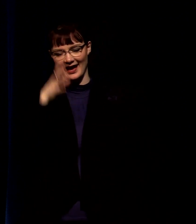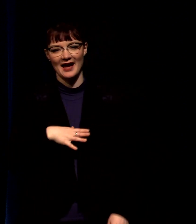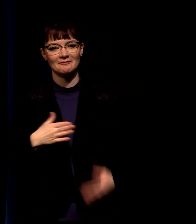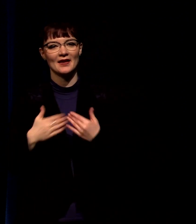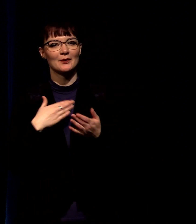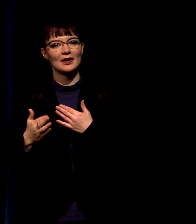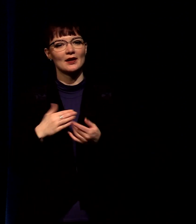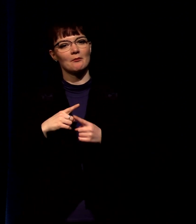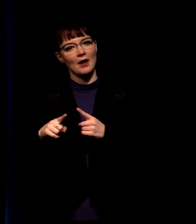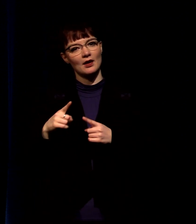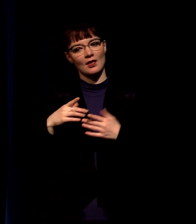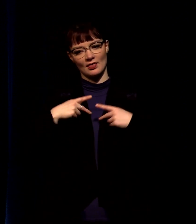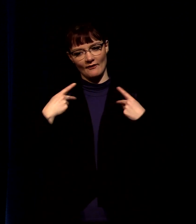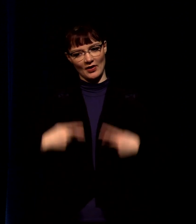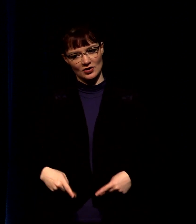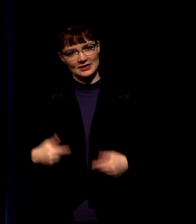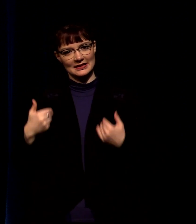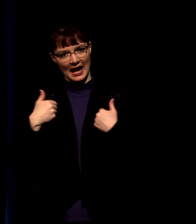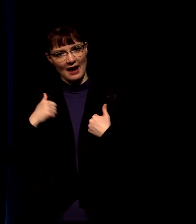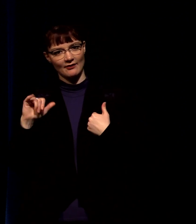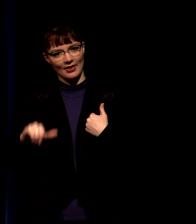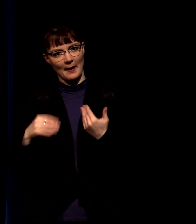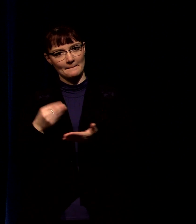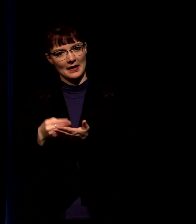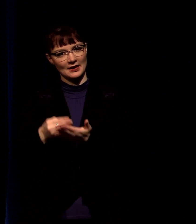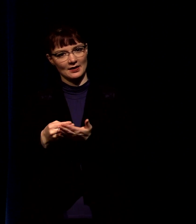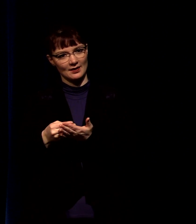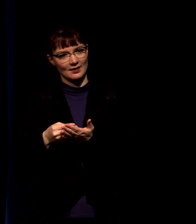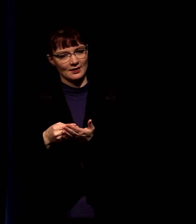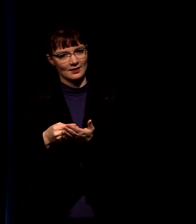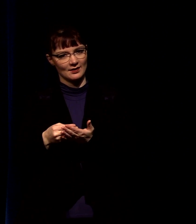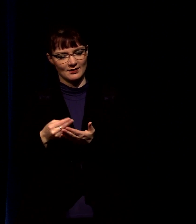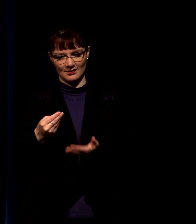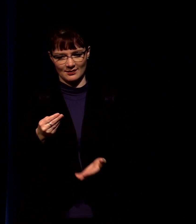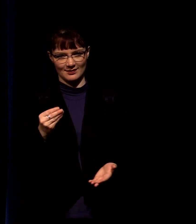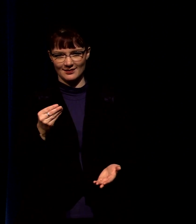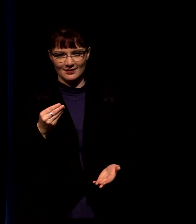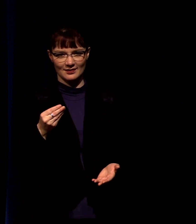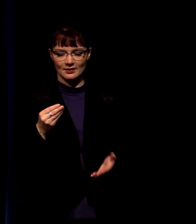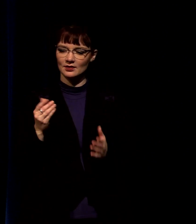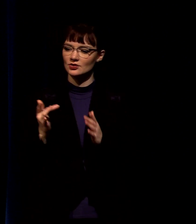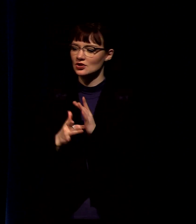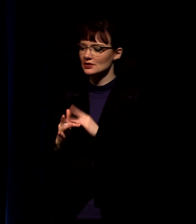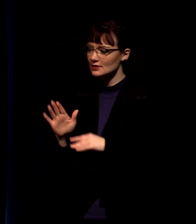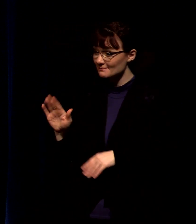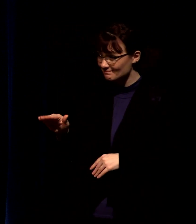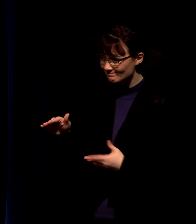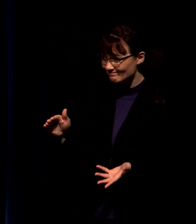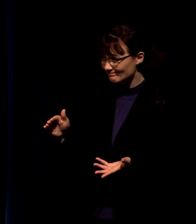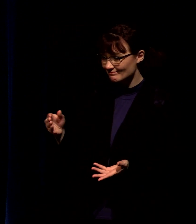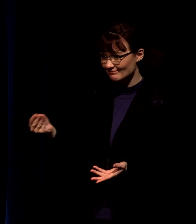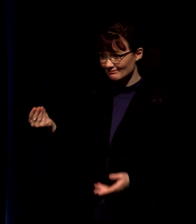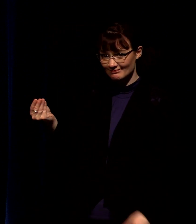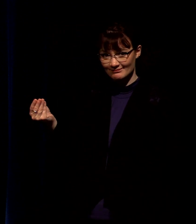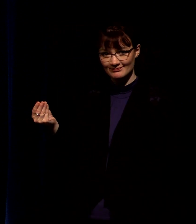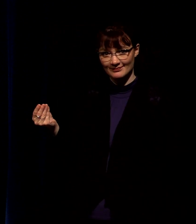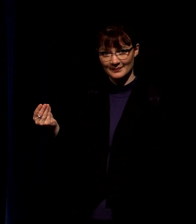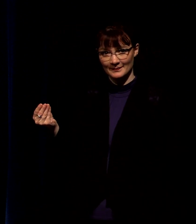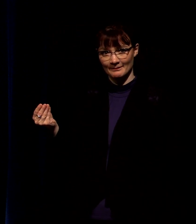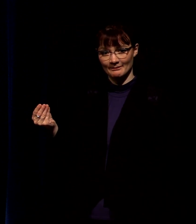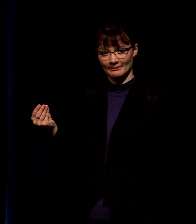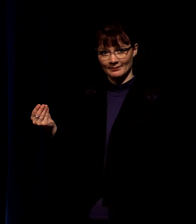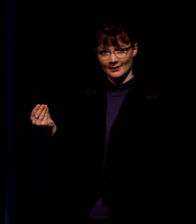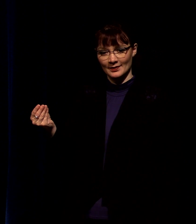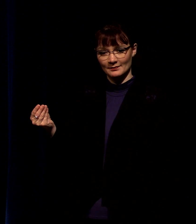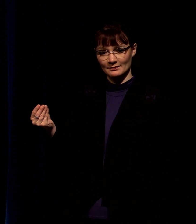they're in possession of this coin and jesus is is wanting to point out he's